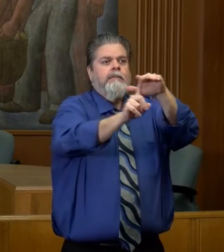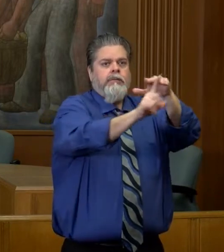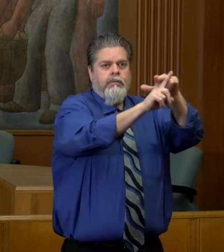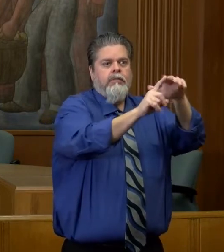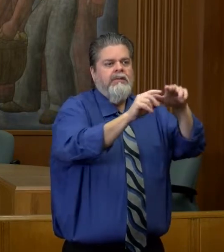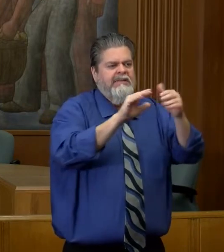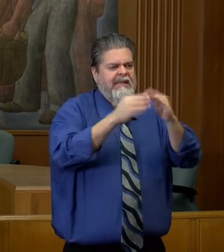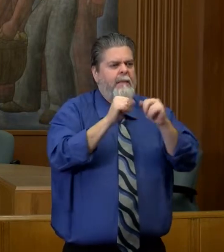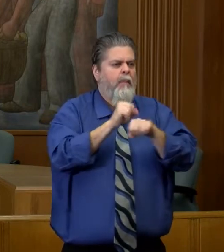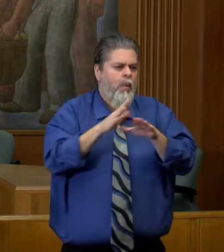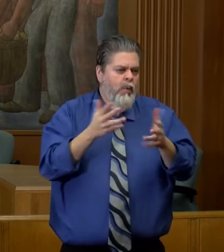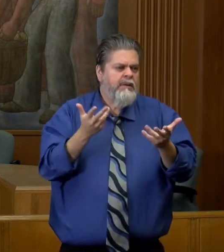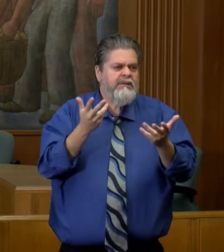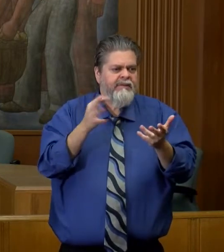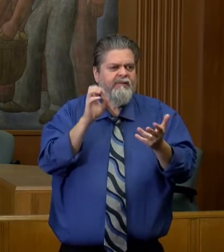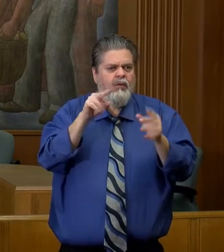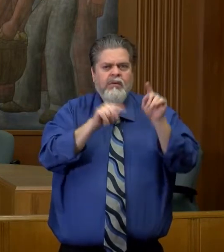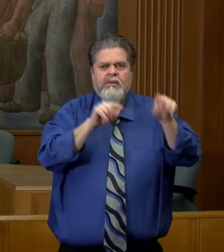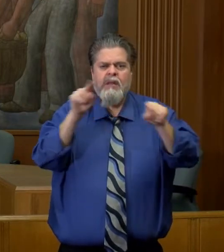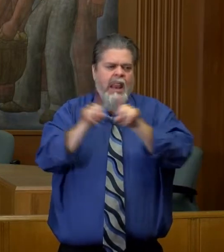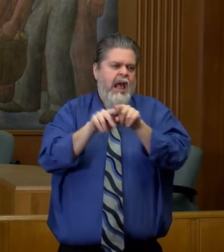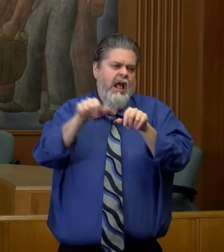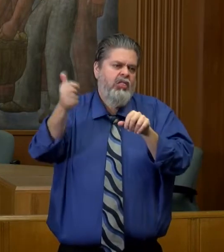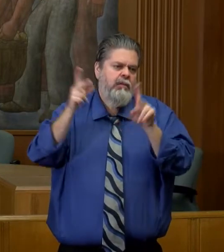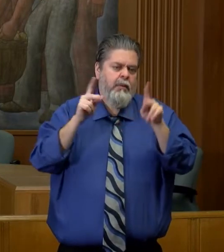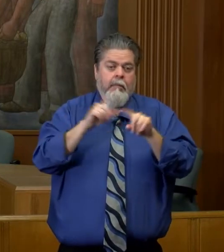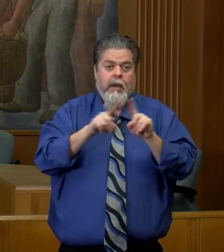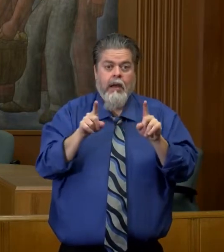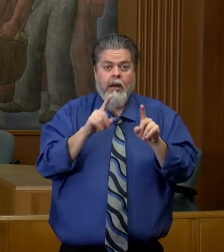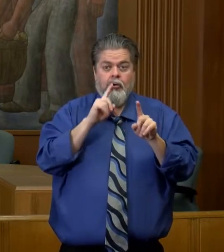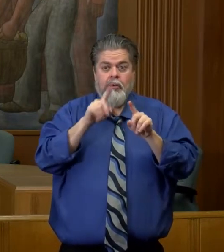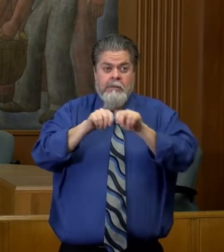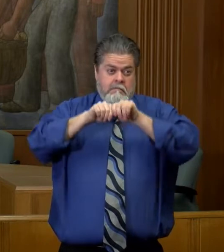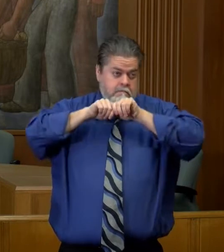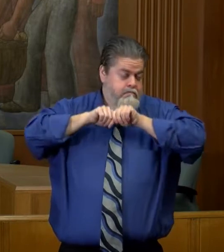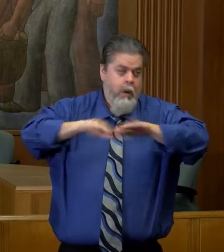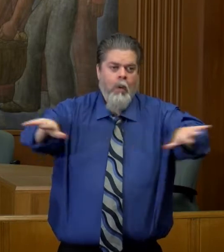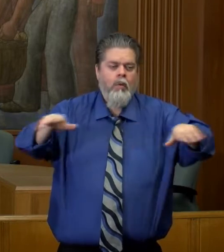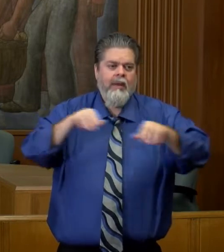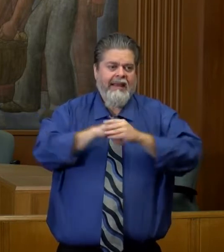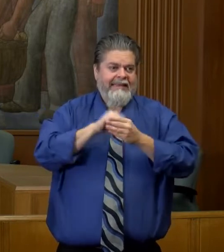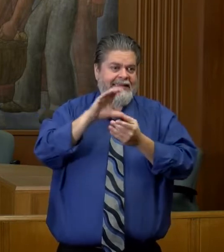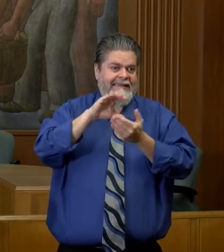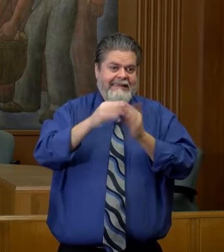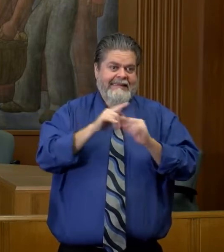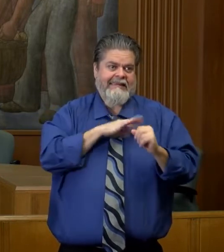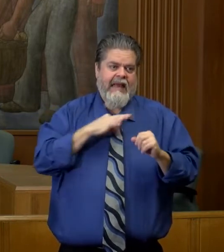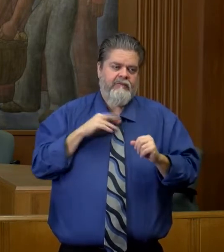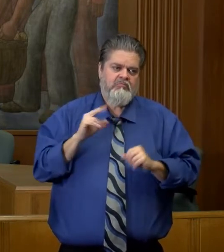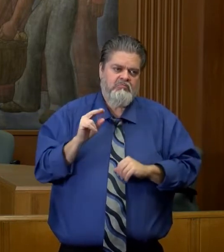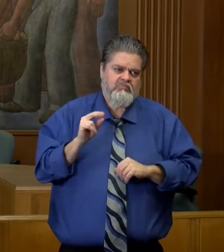city employees, just like I think a lot of people are, but I would say there's been no outbreaks in the city. I will also say,